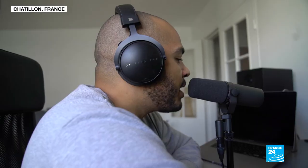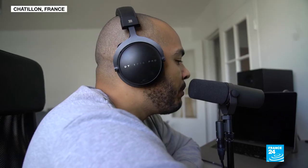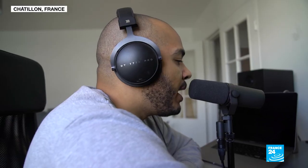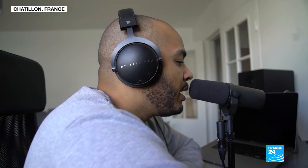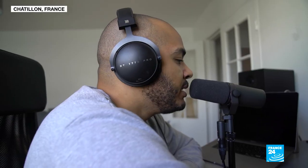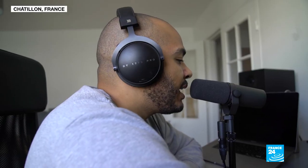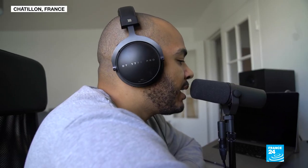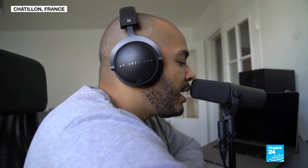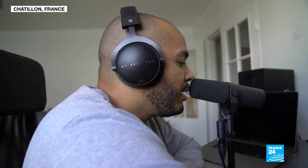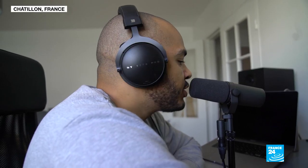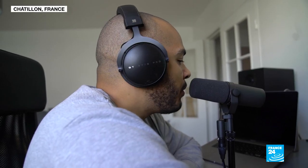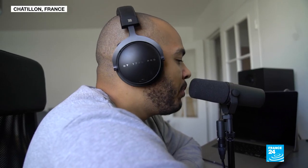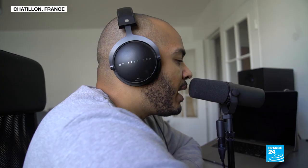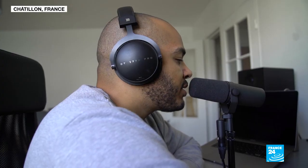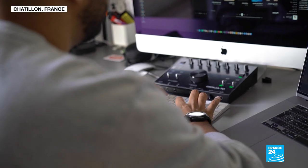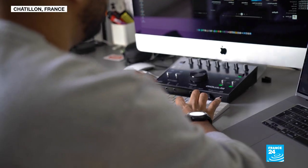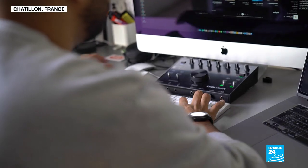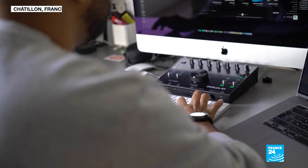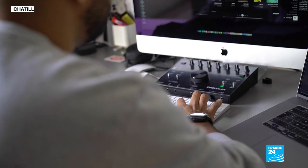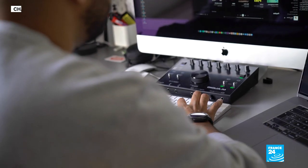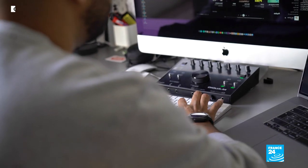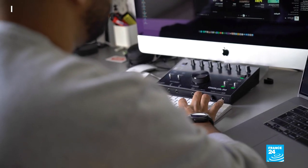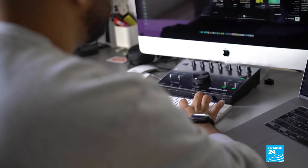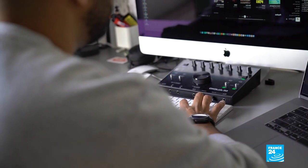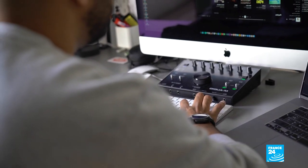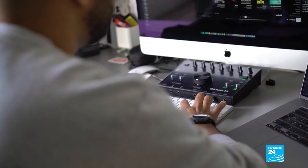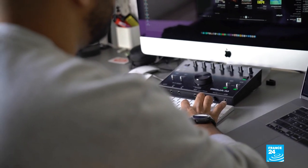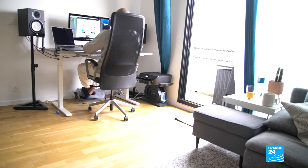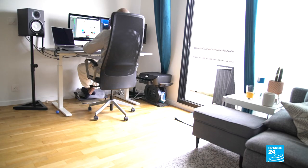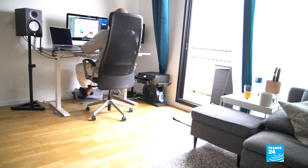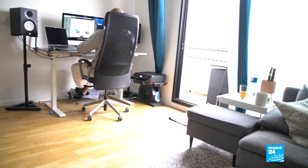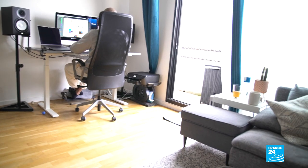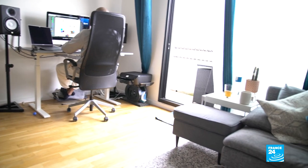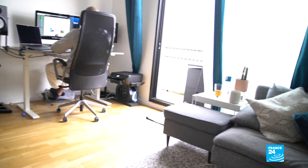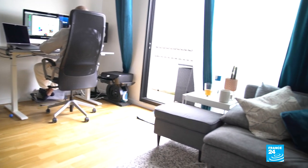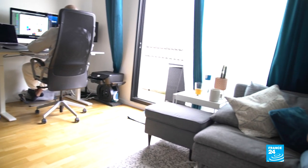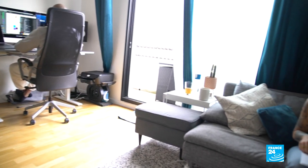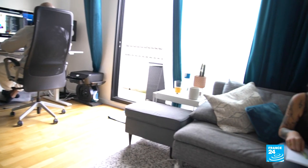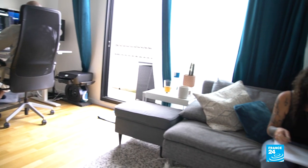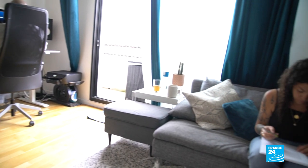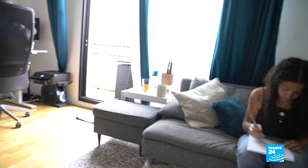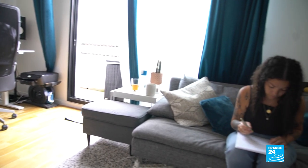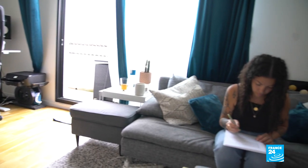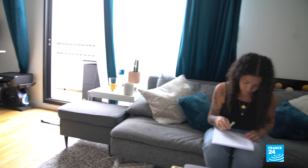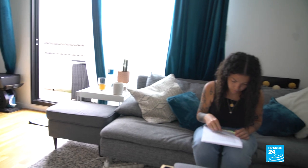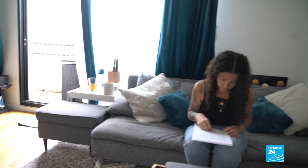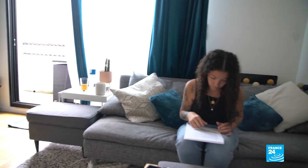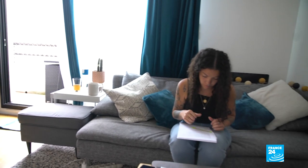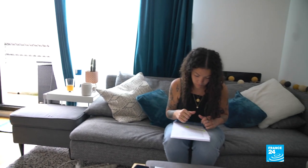Recording is underway as her MC puts together a new album. Elodie, is sign singing, translating his